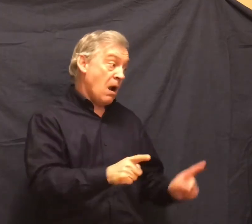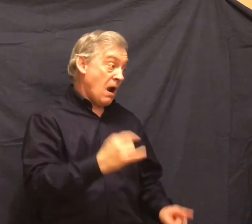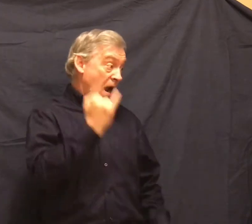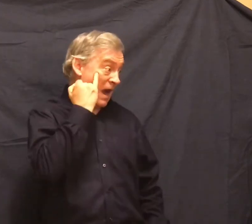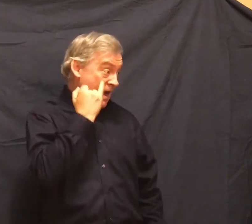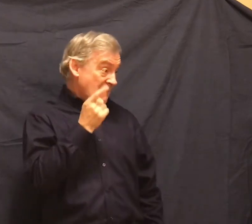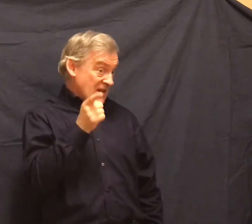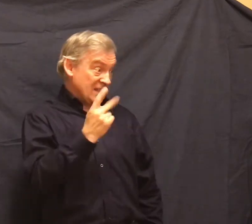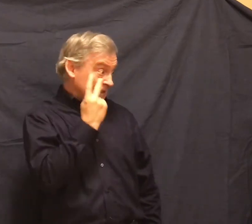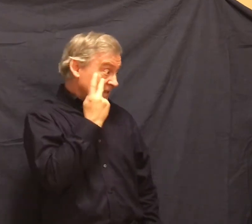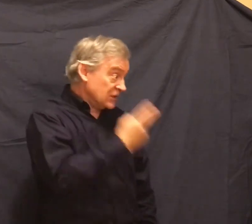You got that?